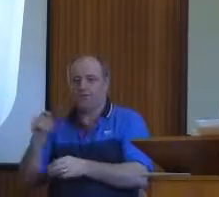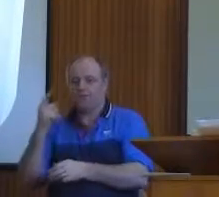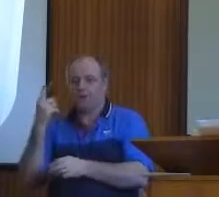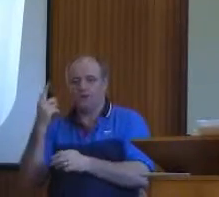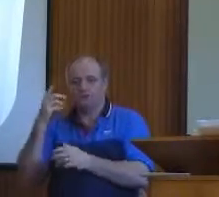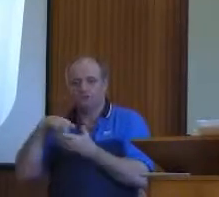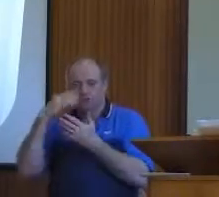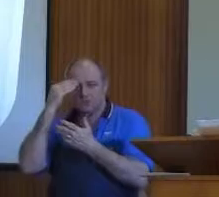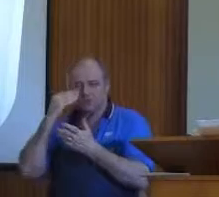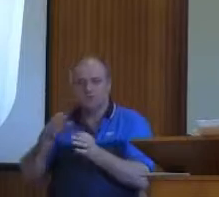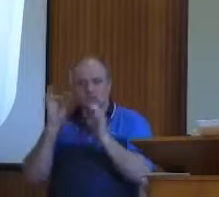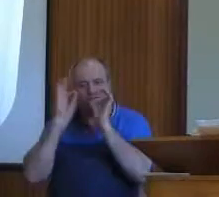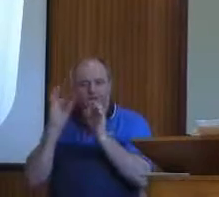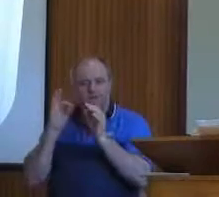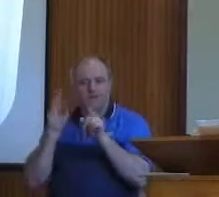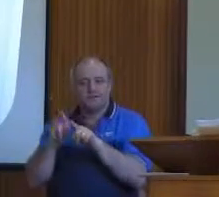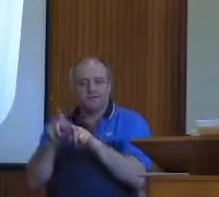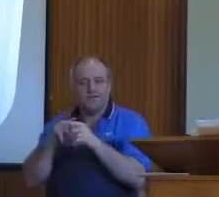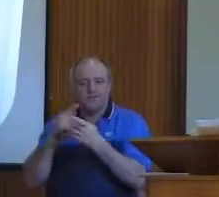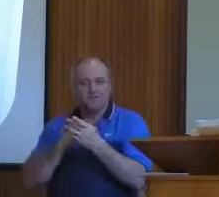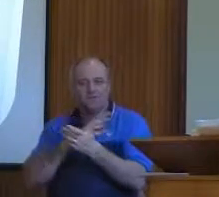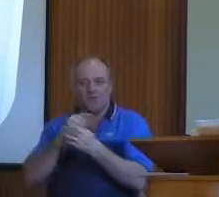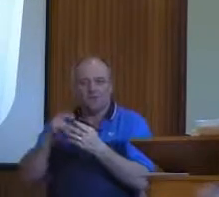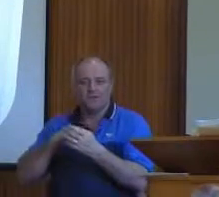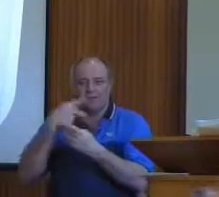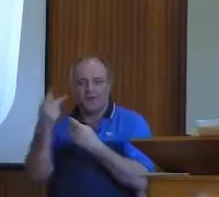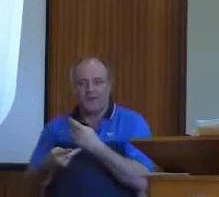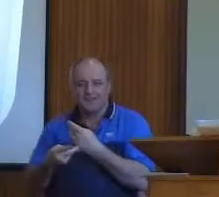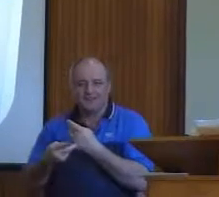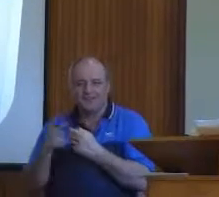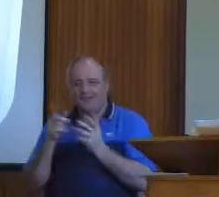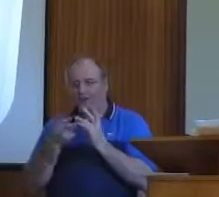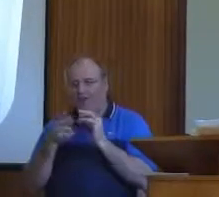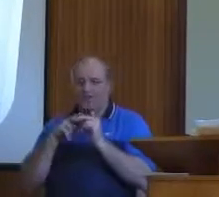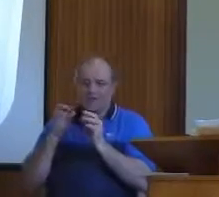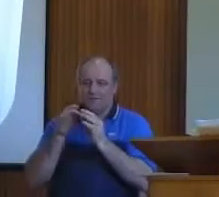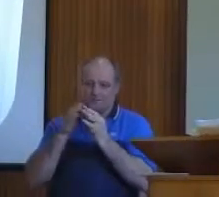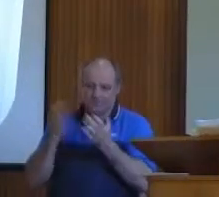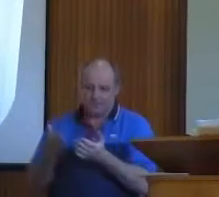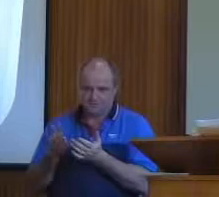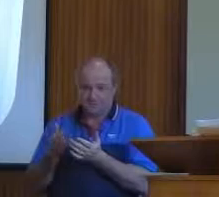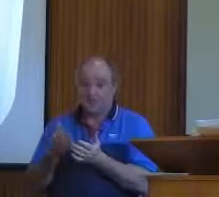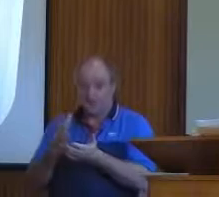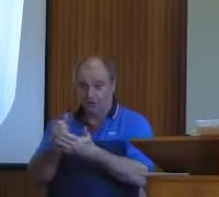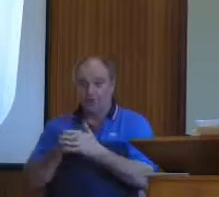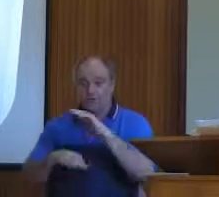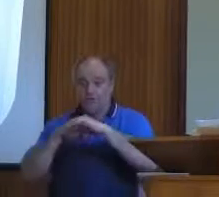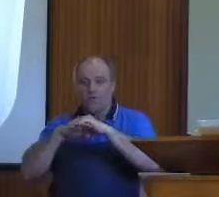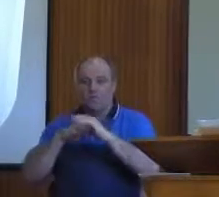Remember, that Jesus Christ of the seed of David, that's emphasizing that he's not only the